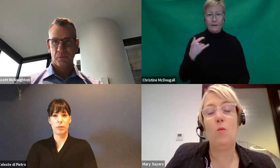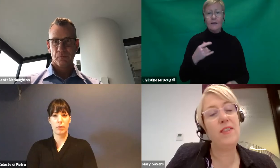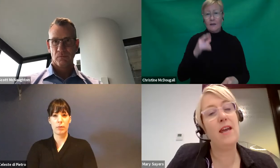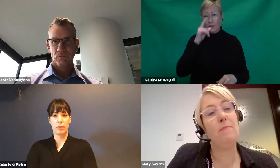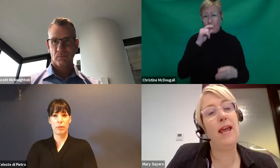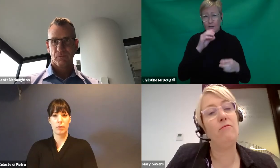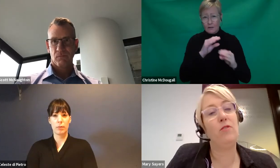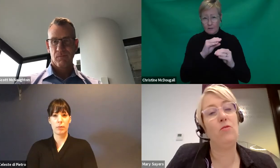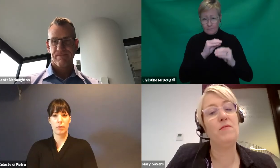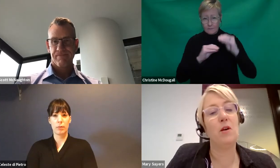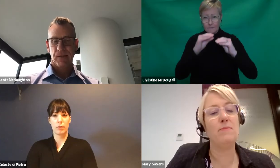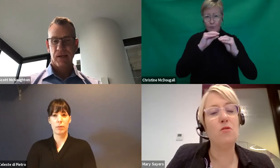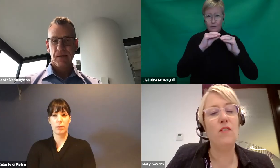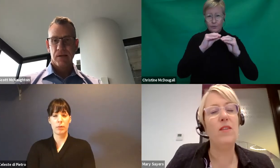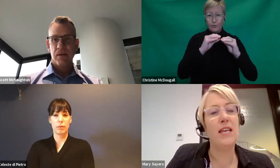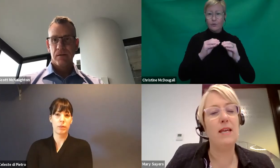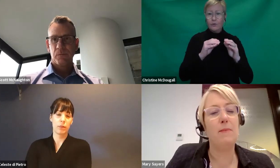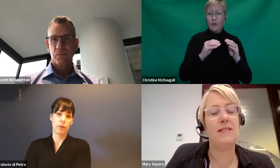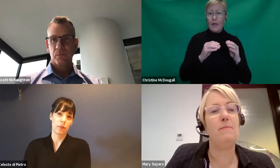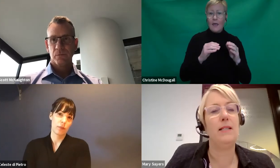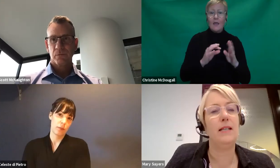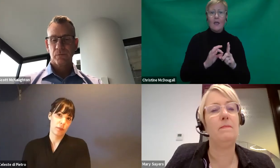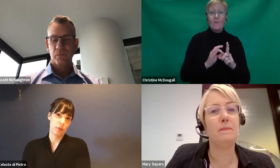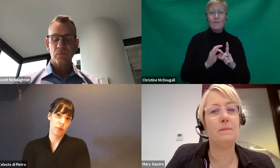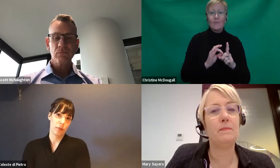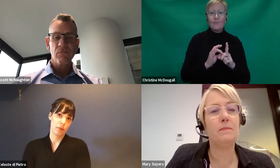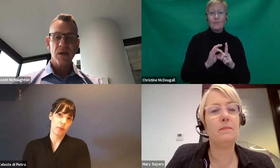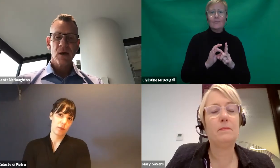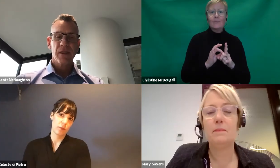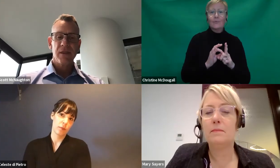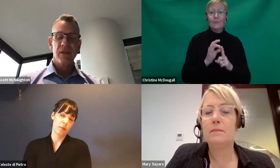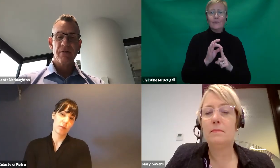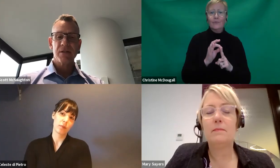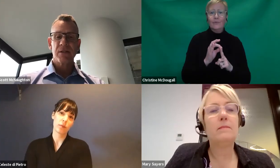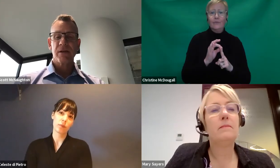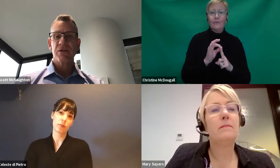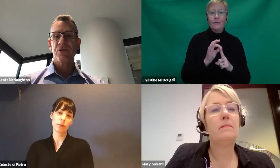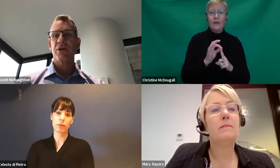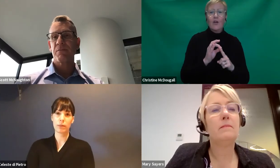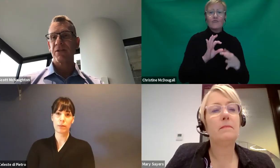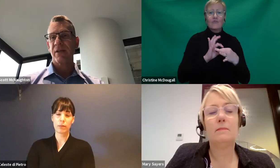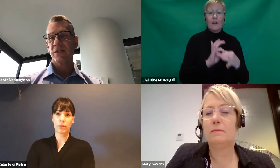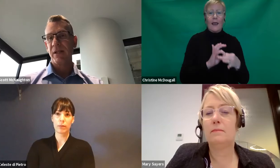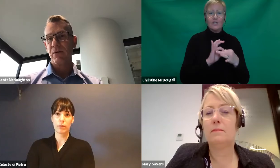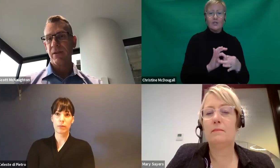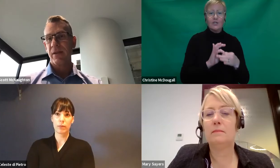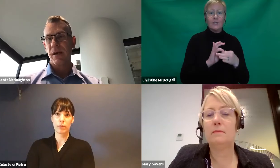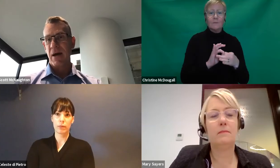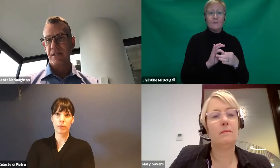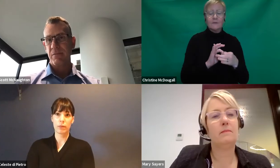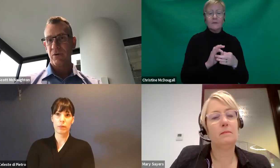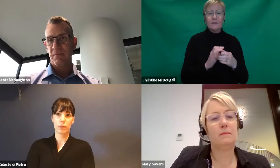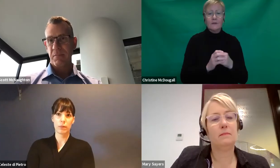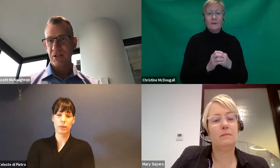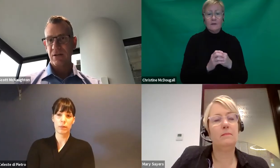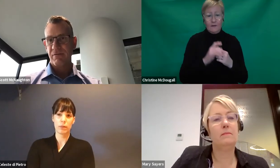without a plan review? So it's moving within capacity building. MR. There is, there is not as much flexibility within the